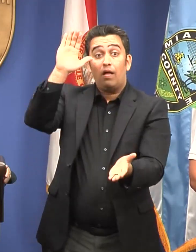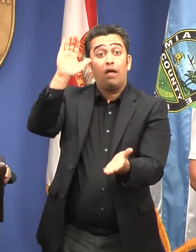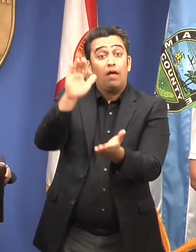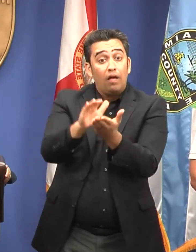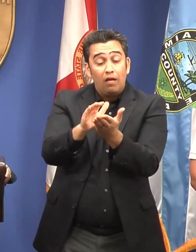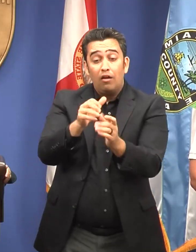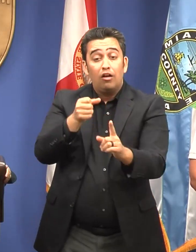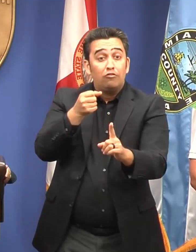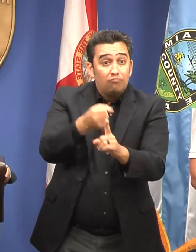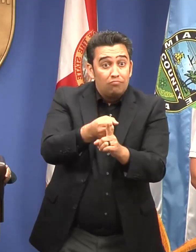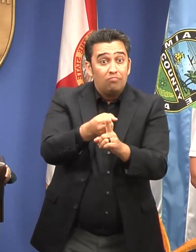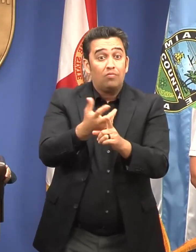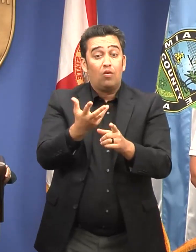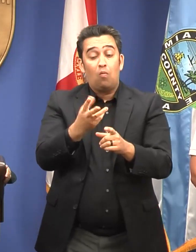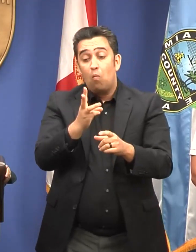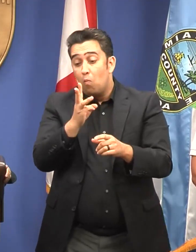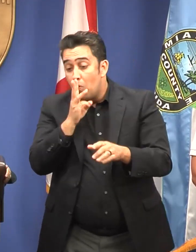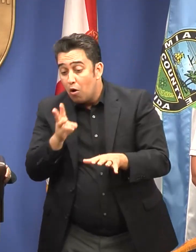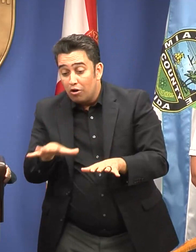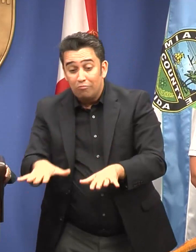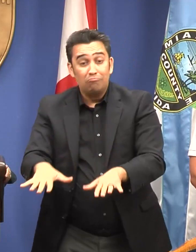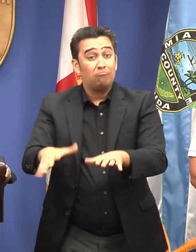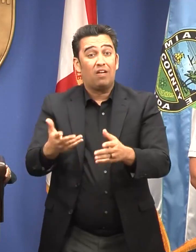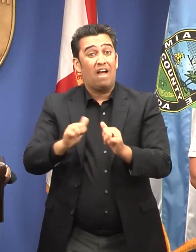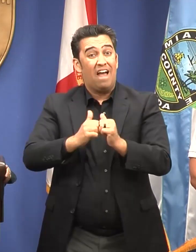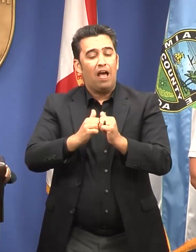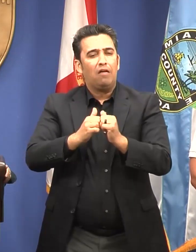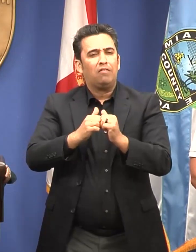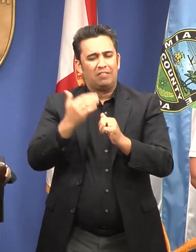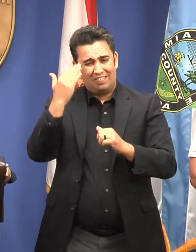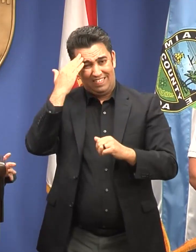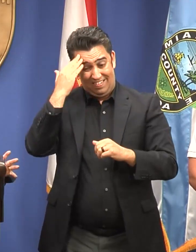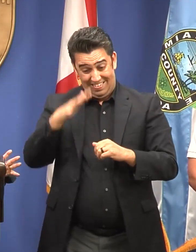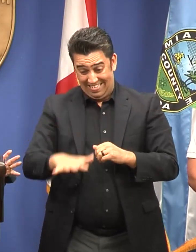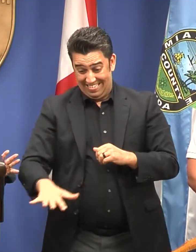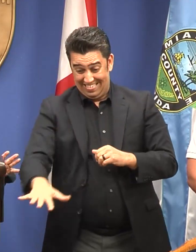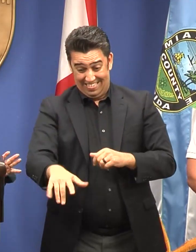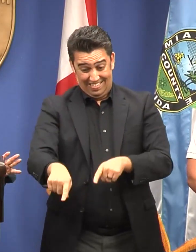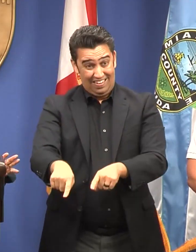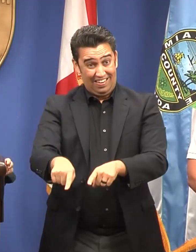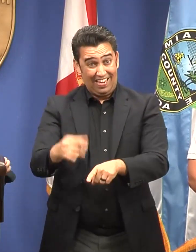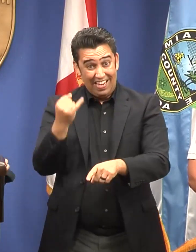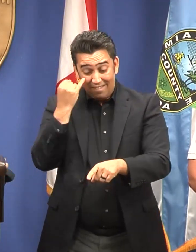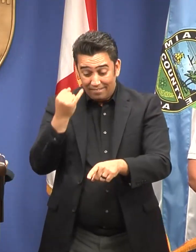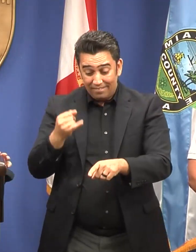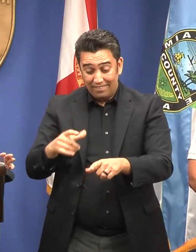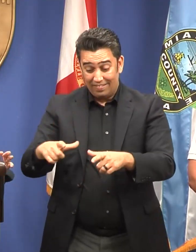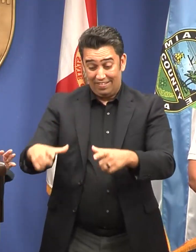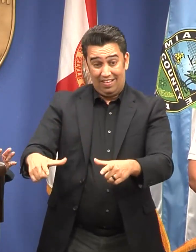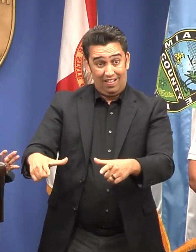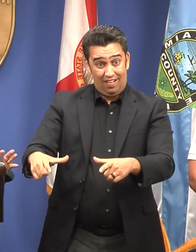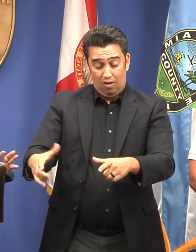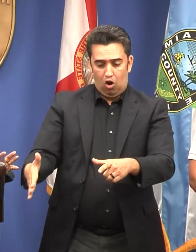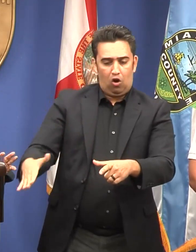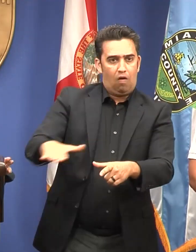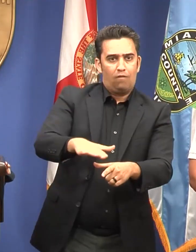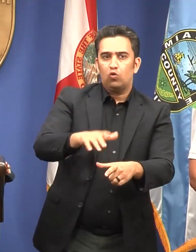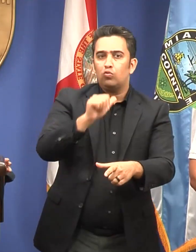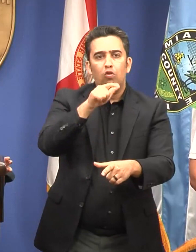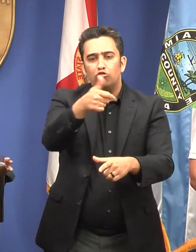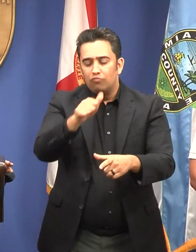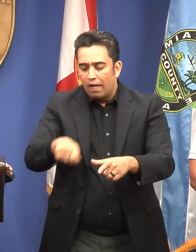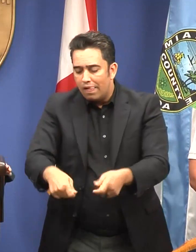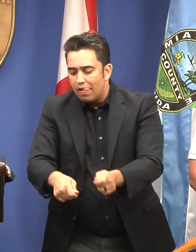to our wastewater system by keeping manholes covered. Do not pry them open.